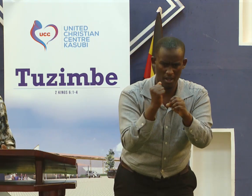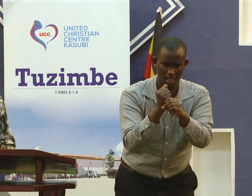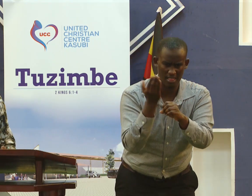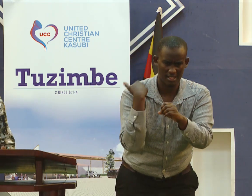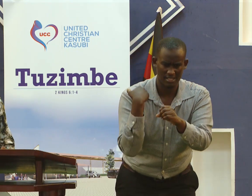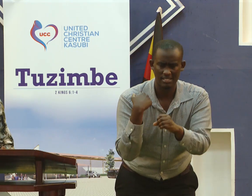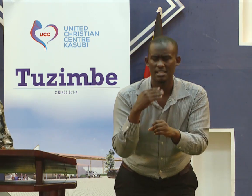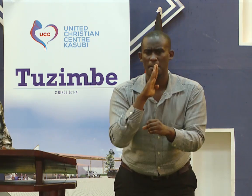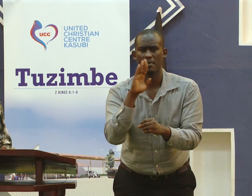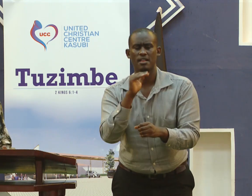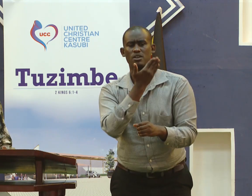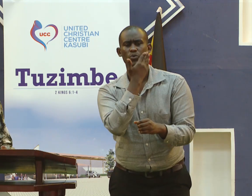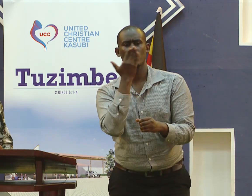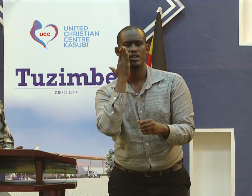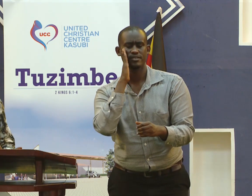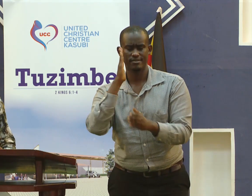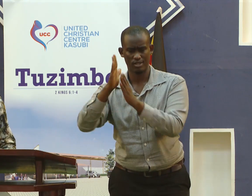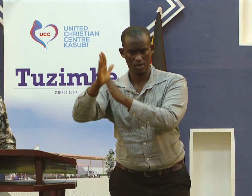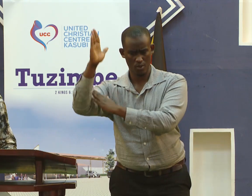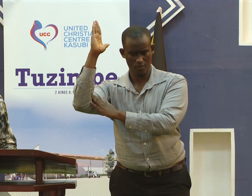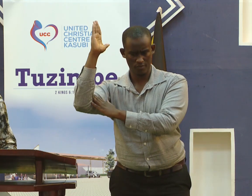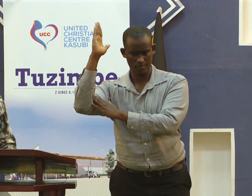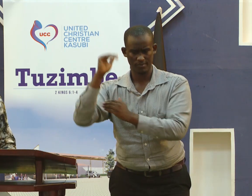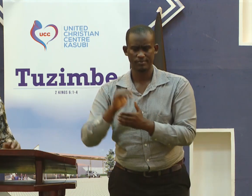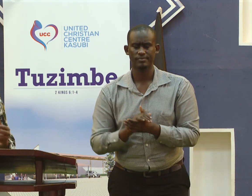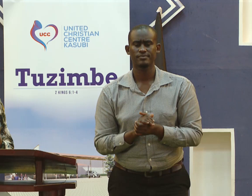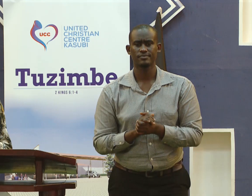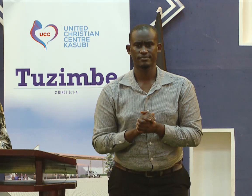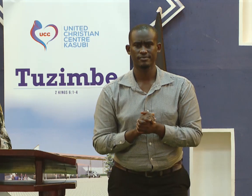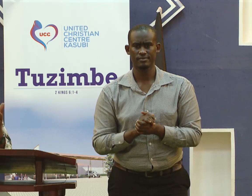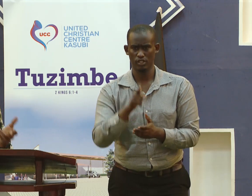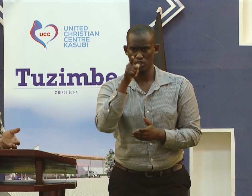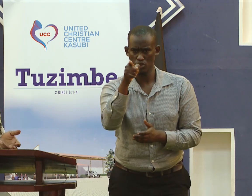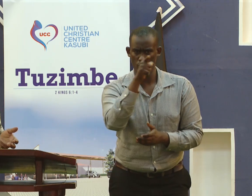Therefore, urge you, brothers, in the view of God's mercy.